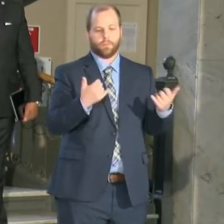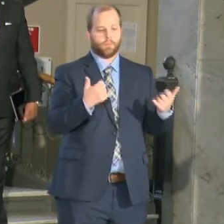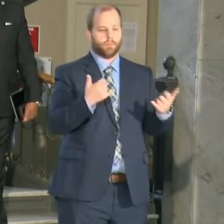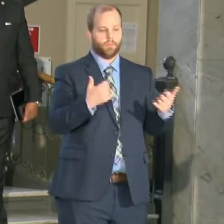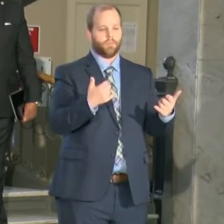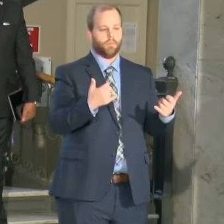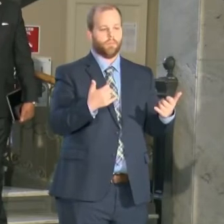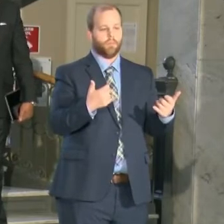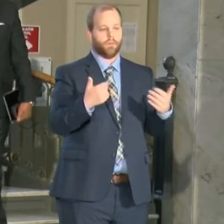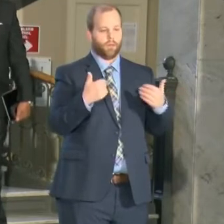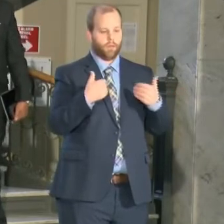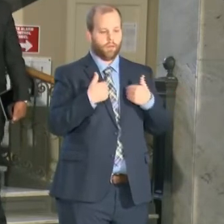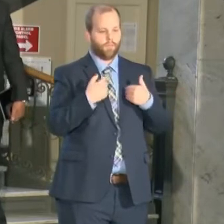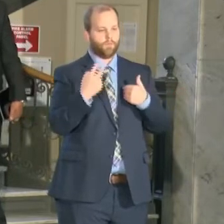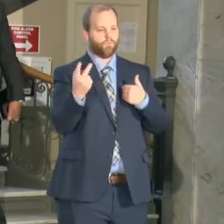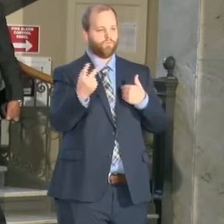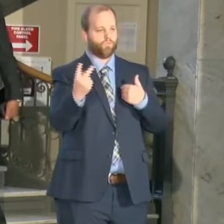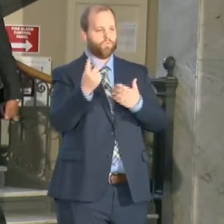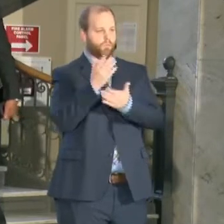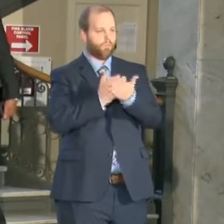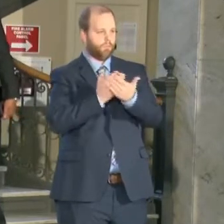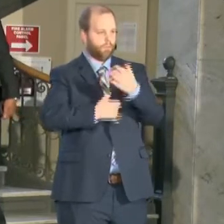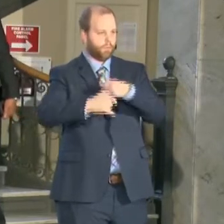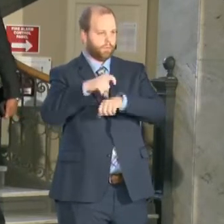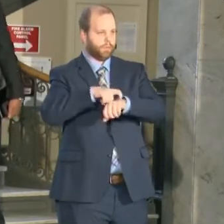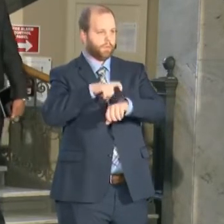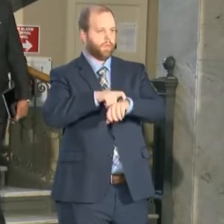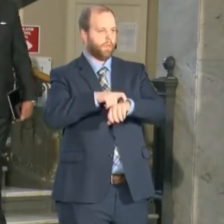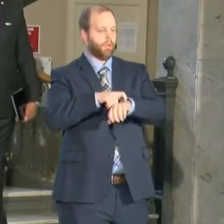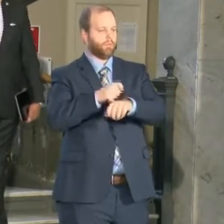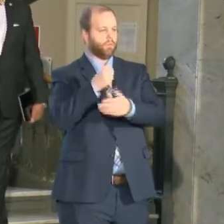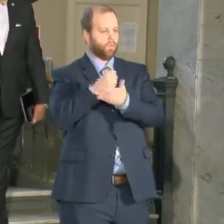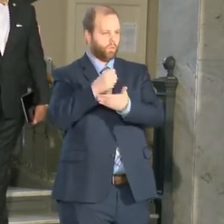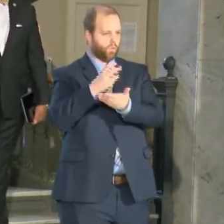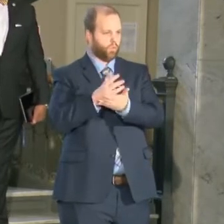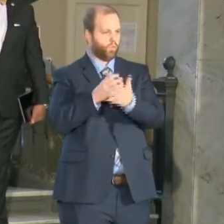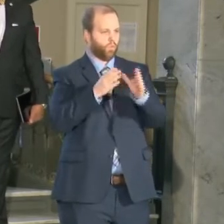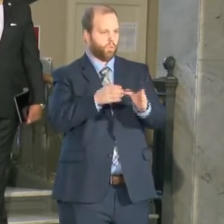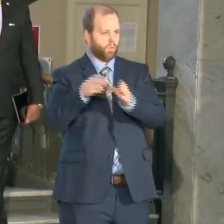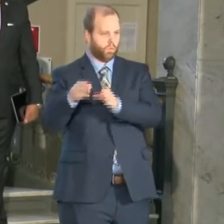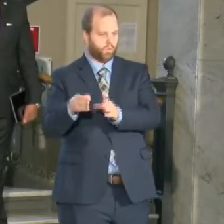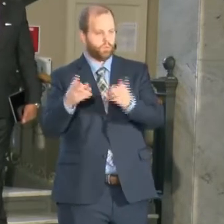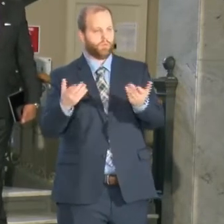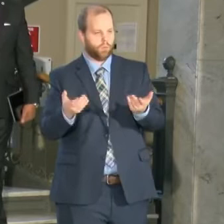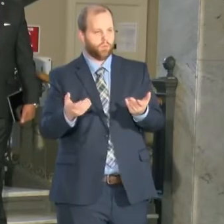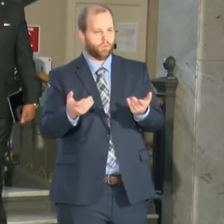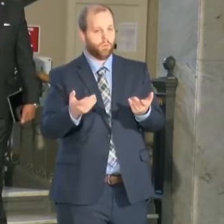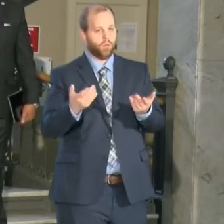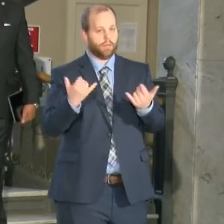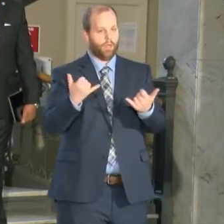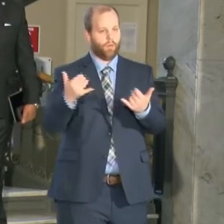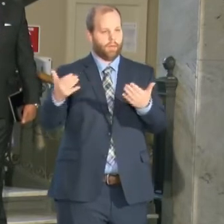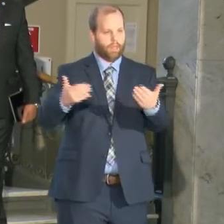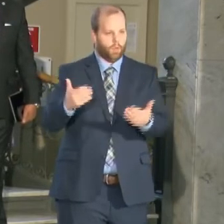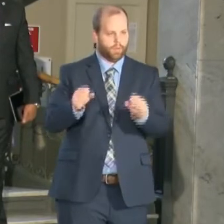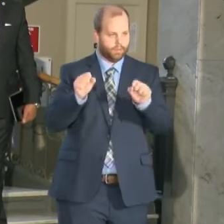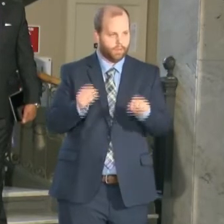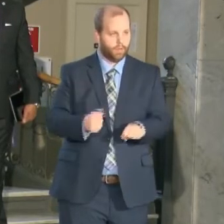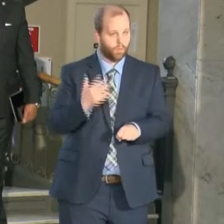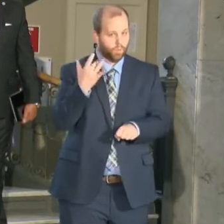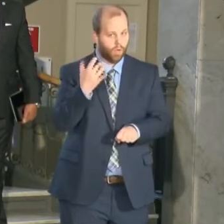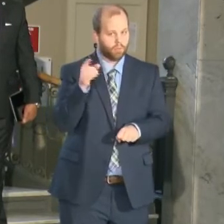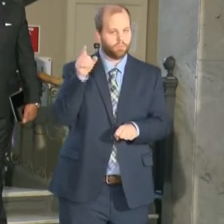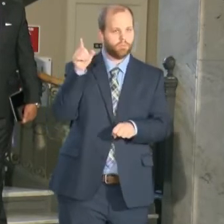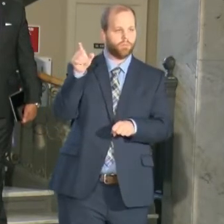we would not be able to do if it was not for the 1.5 million dollar crime reduction funds that have been set aside by the board of